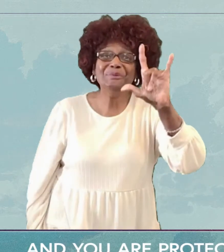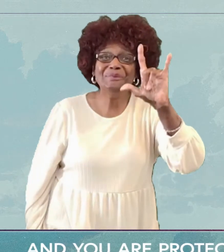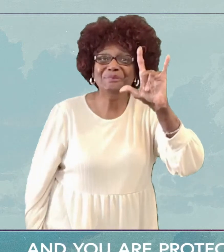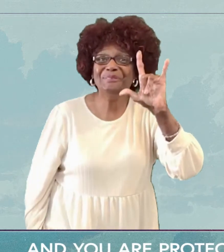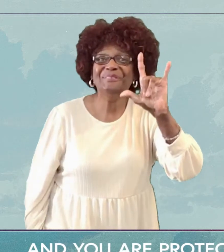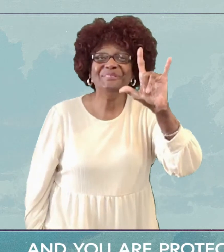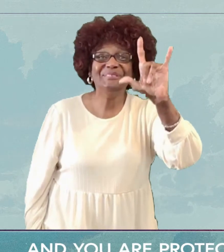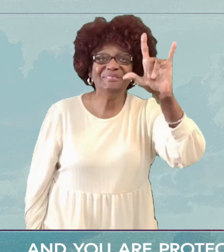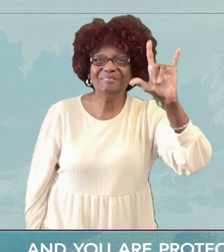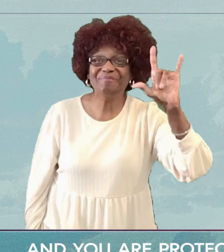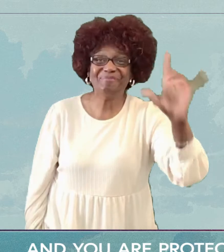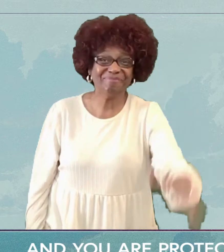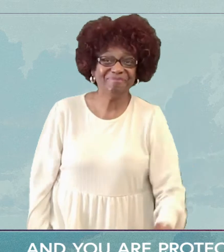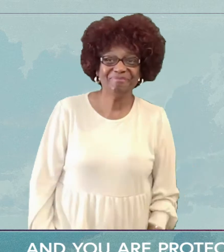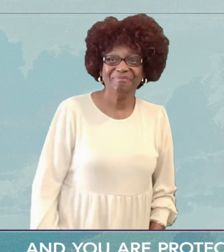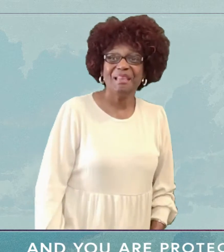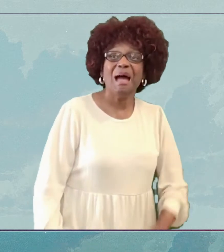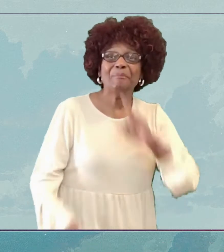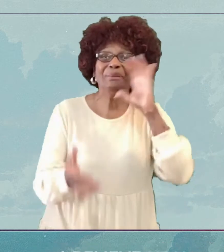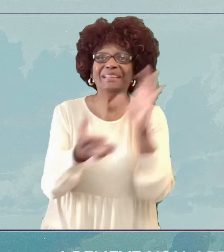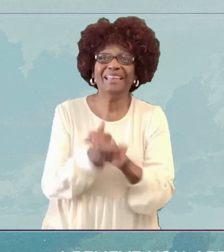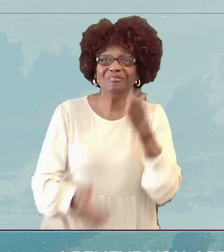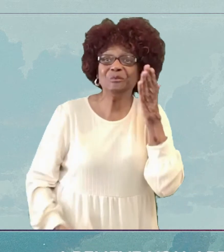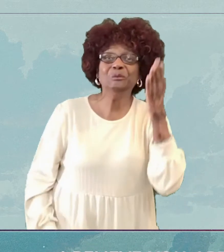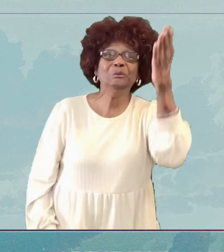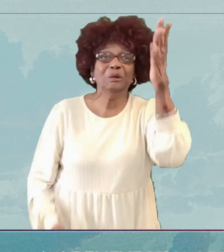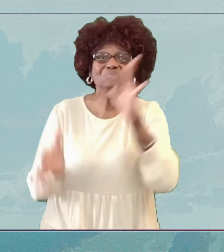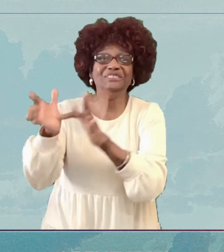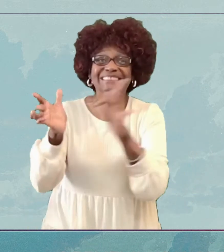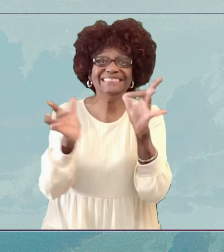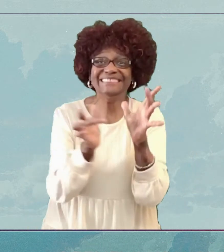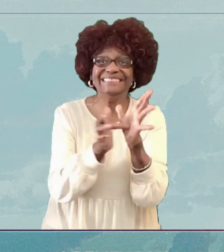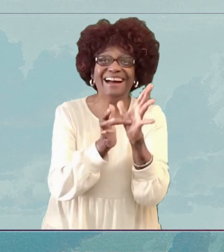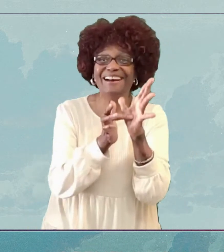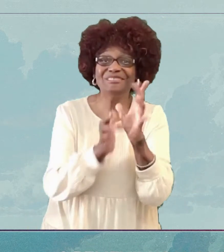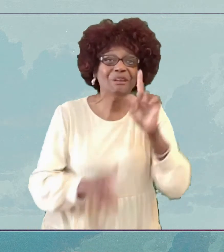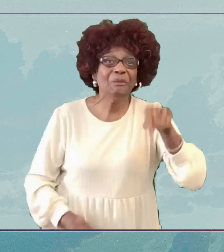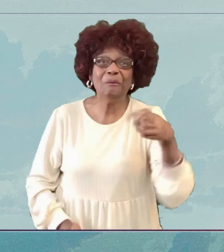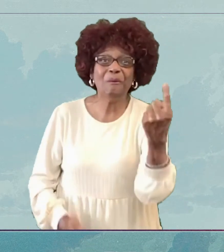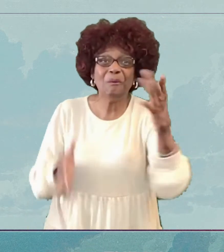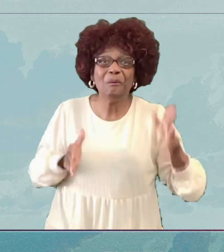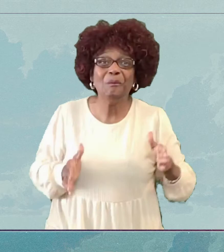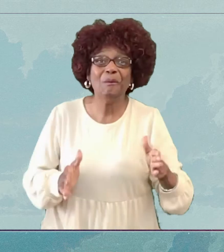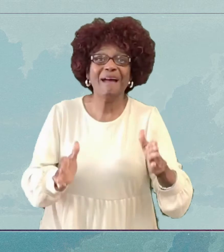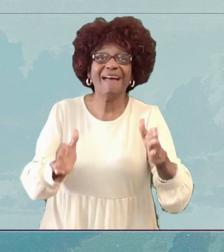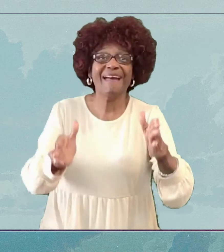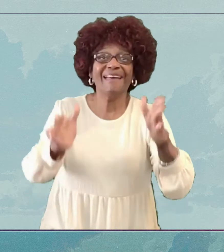I love Oh, I believe you are the way